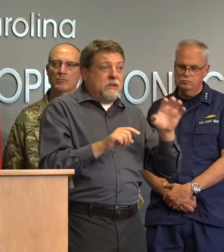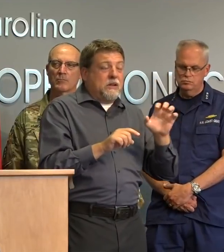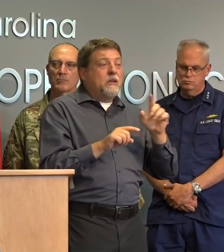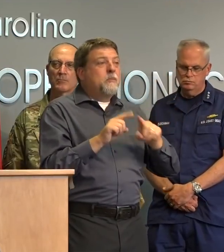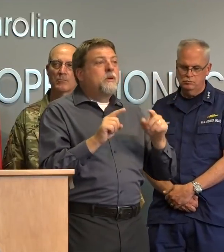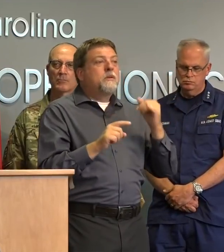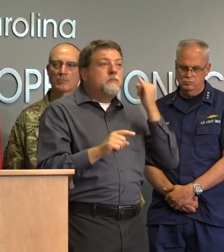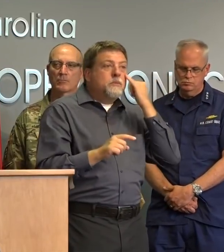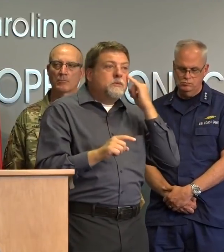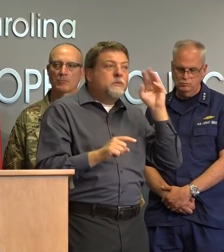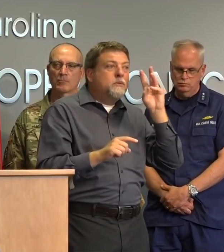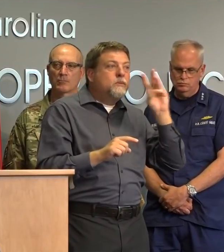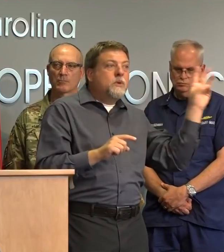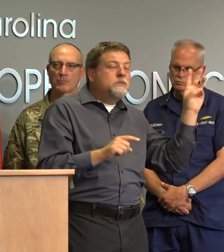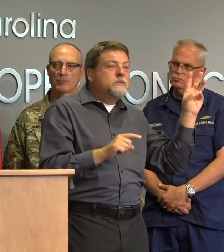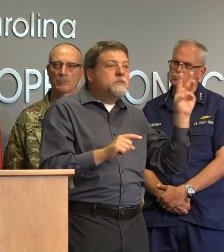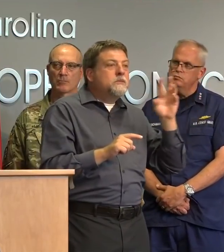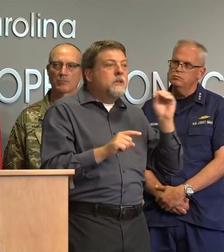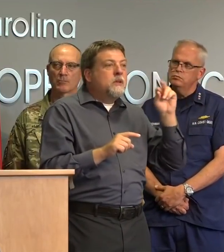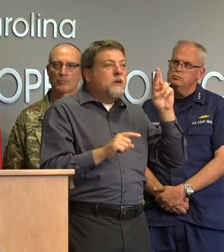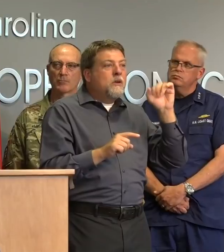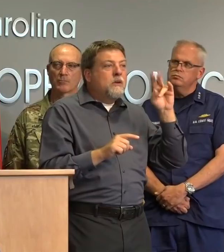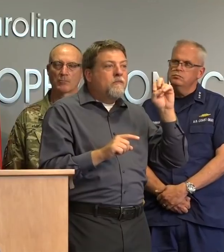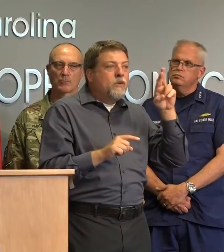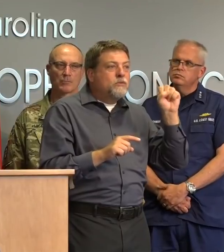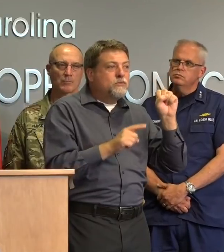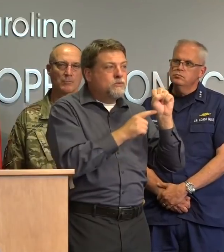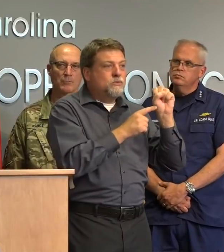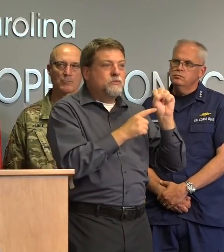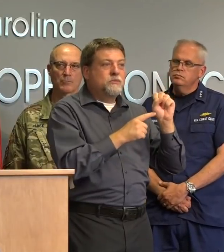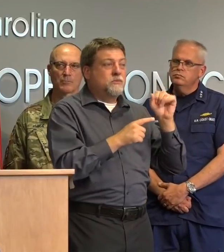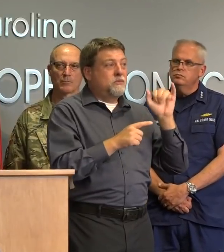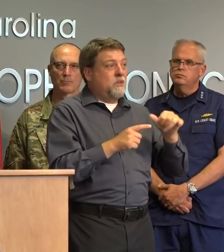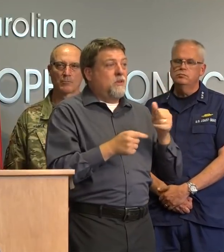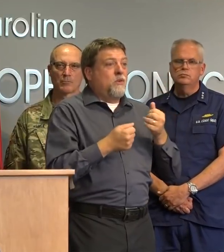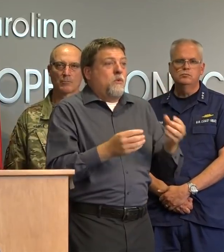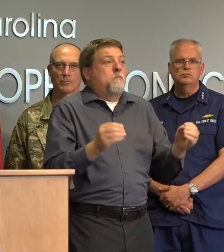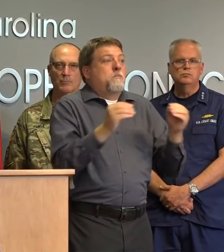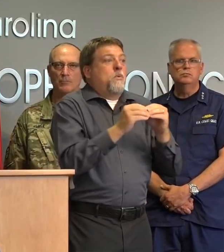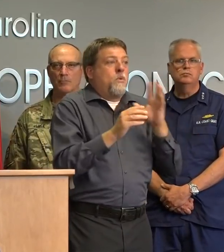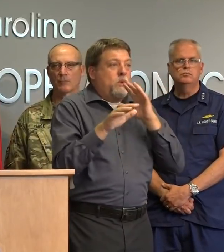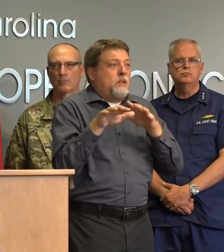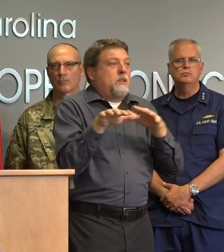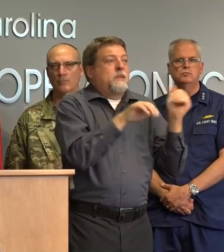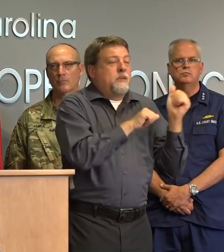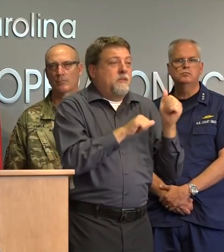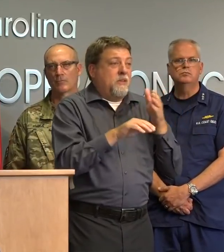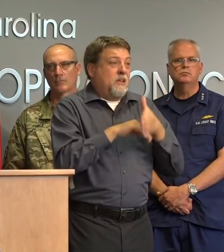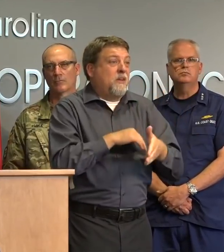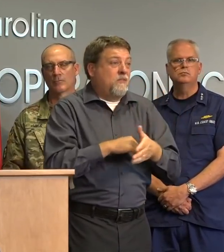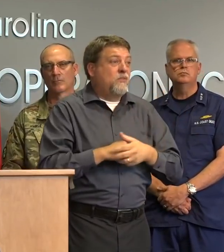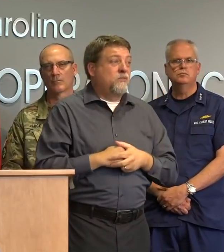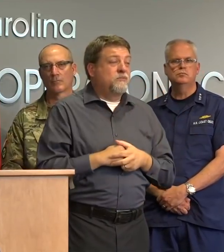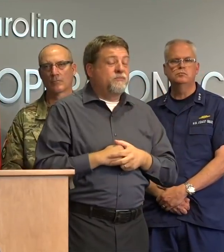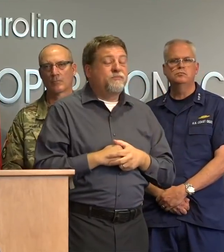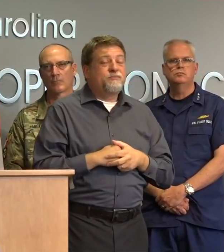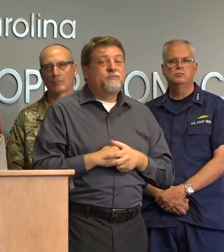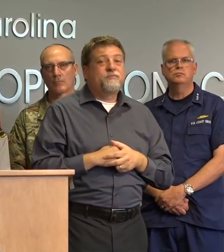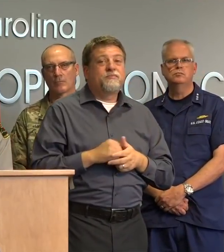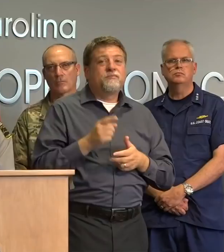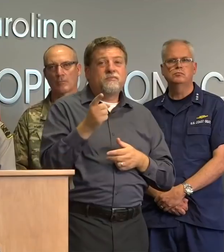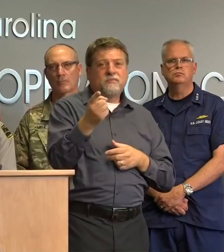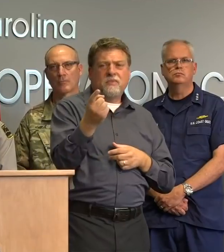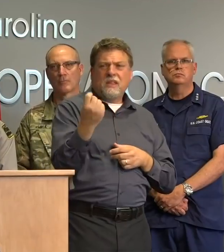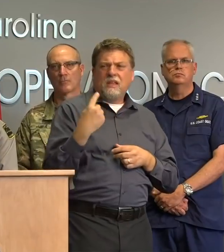evacuations around the number of these rivers that continue to rise as well i'm wondering if you could clarify the